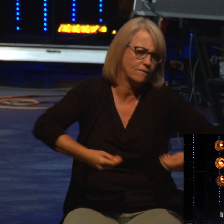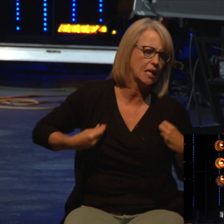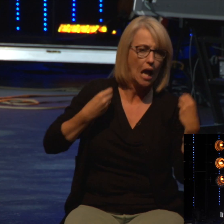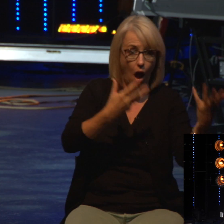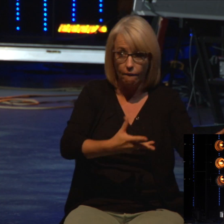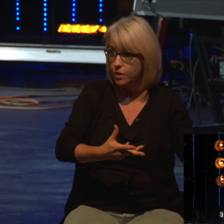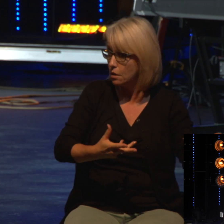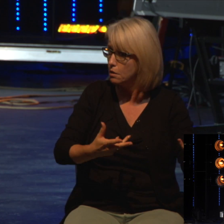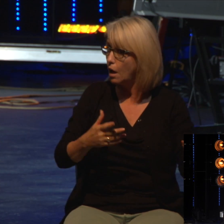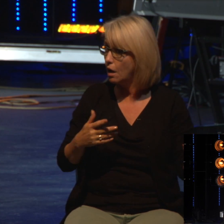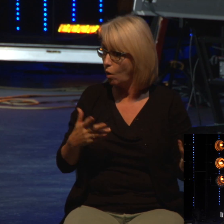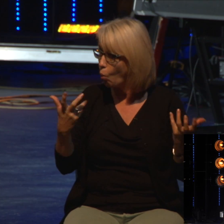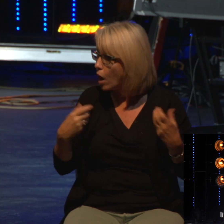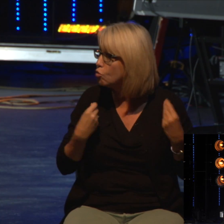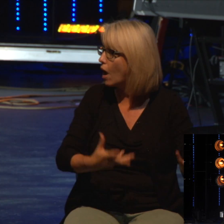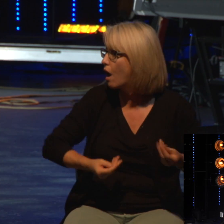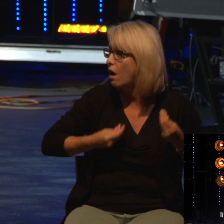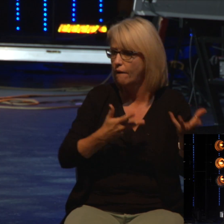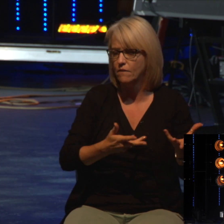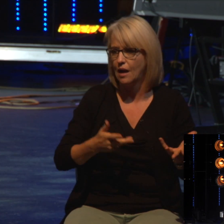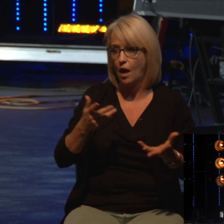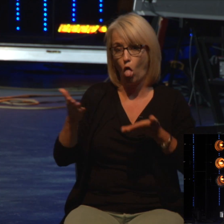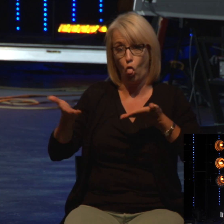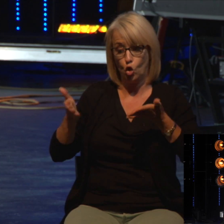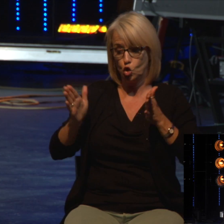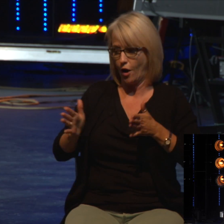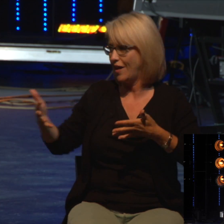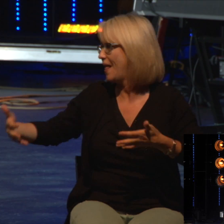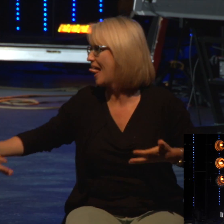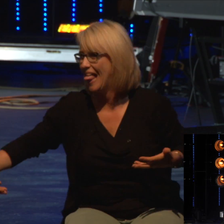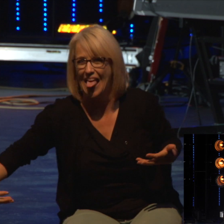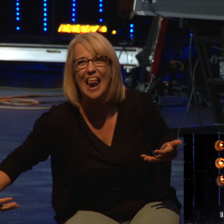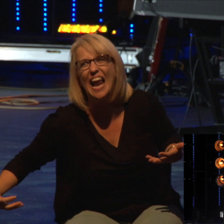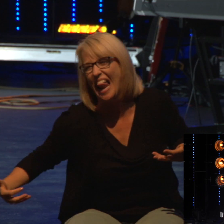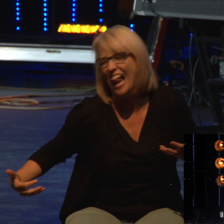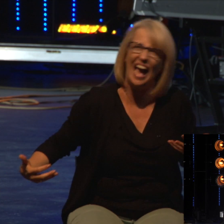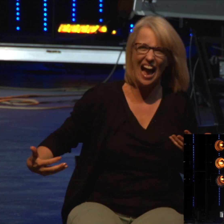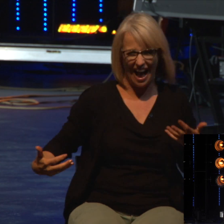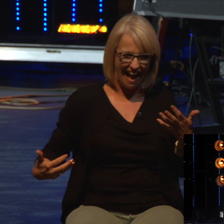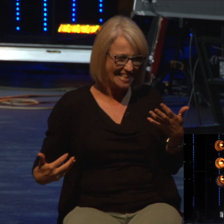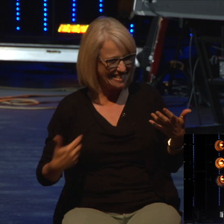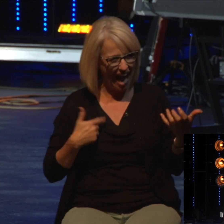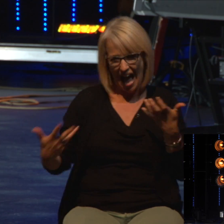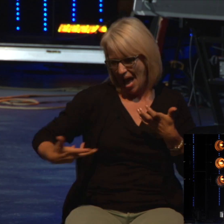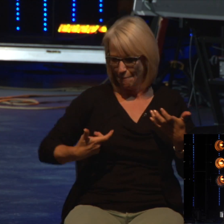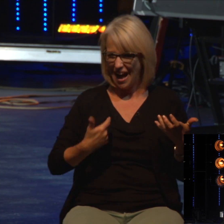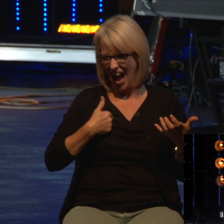for. And Gehazi left, thinking, boy, I've made it. I am set for